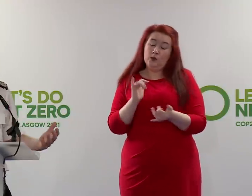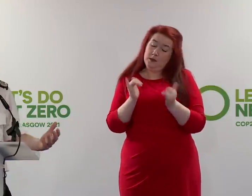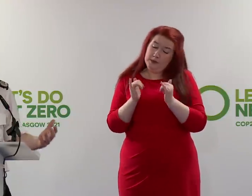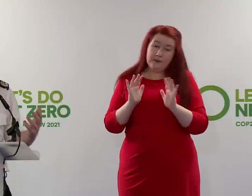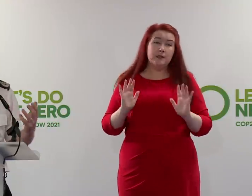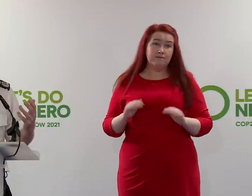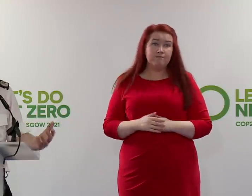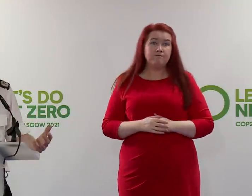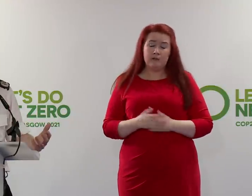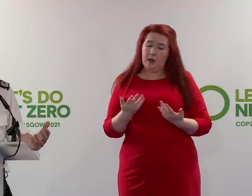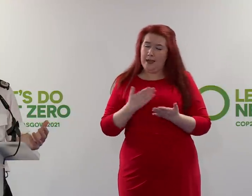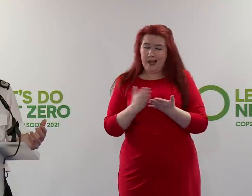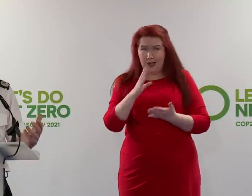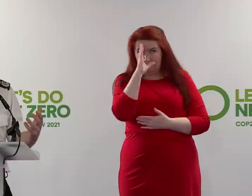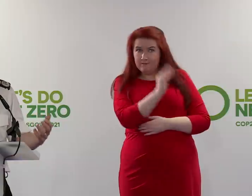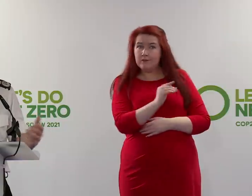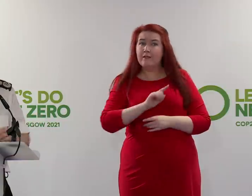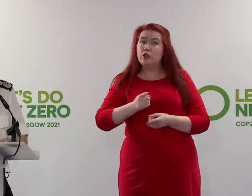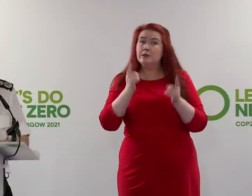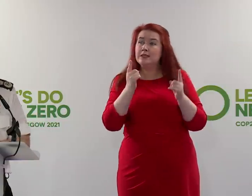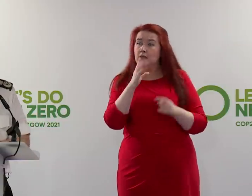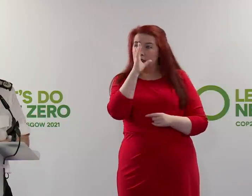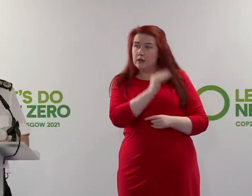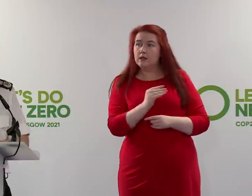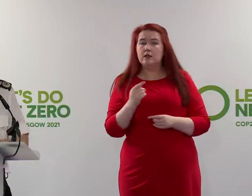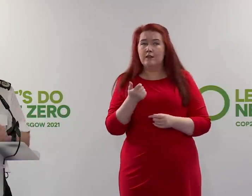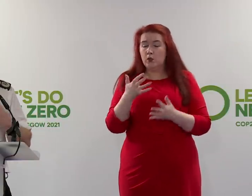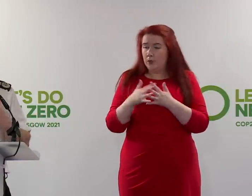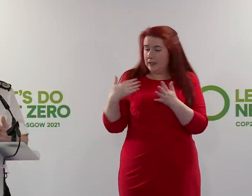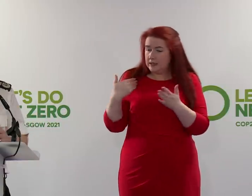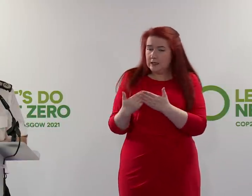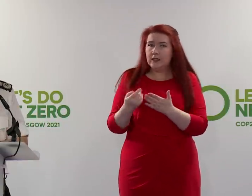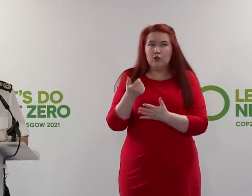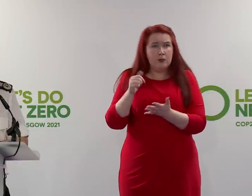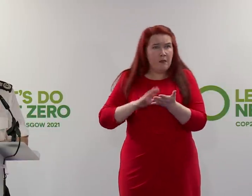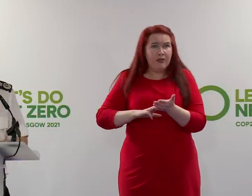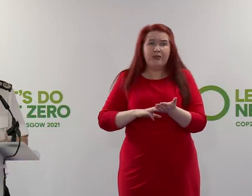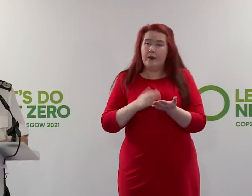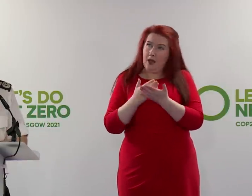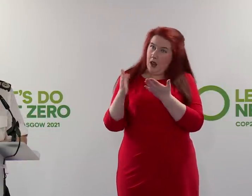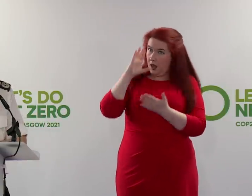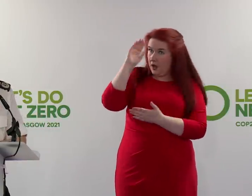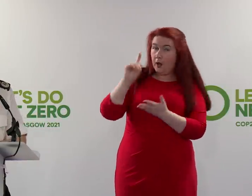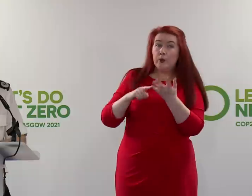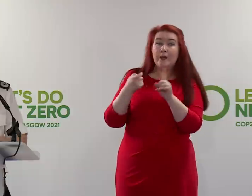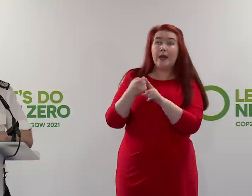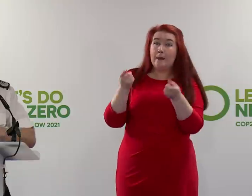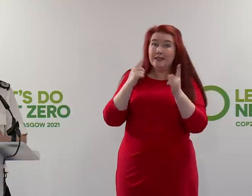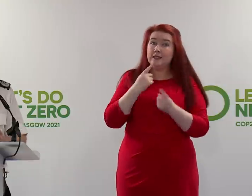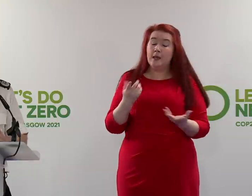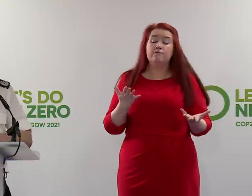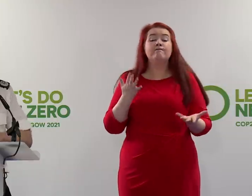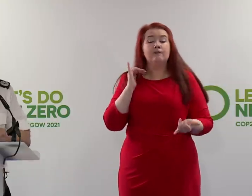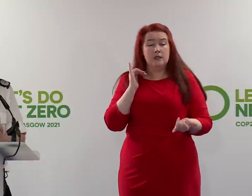been very clear to the First Minister on this over the last number of weeks and months, I've been very clear to UK ministers on this, that at